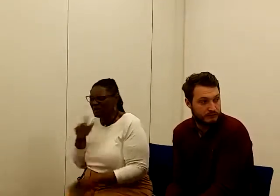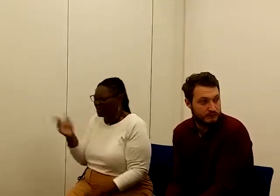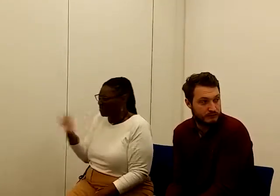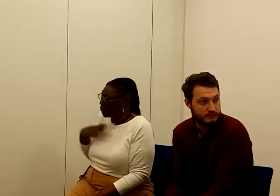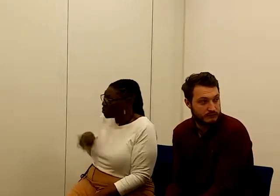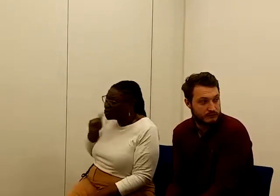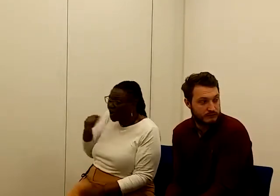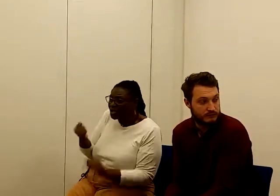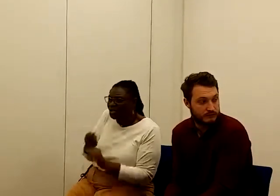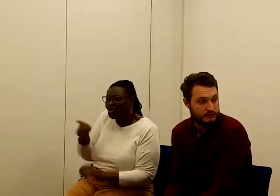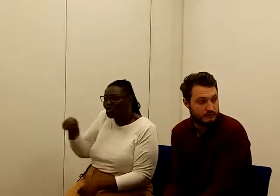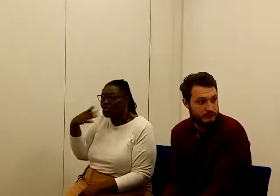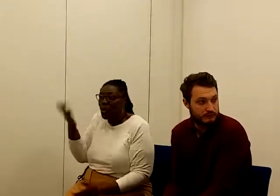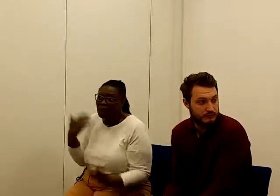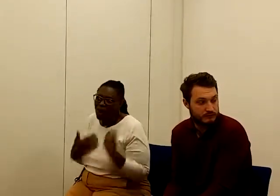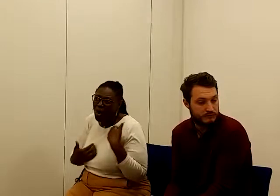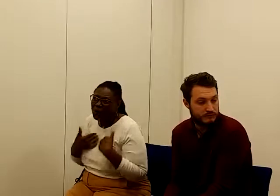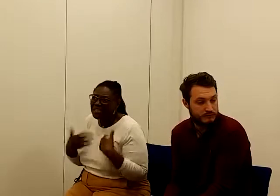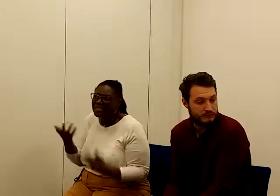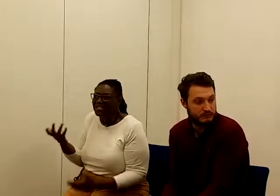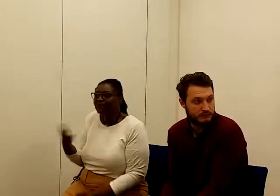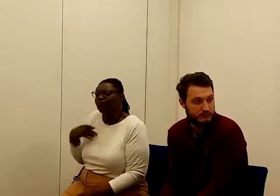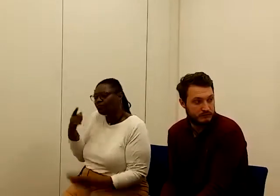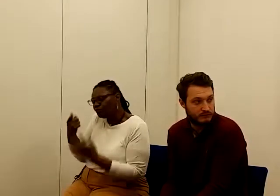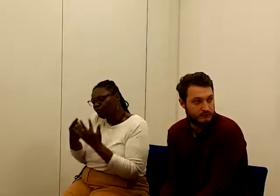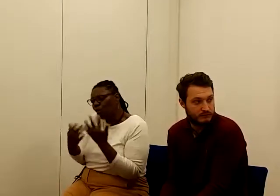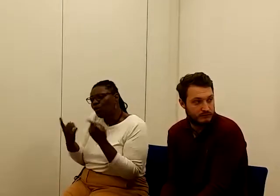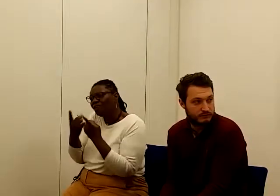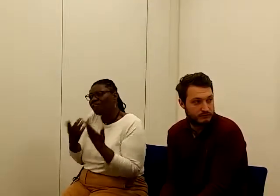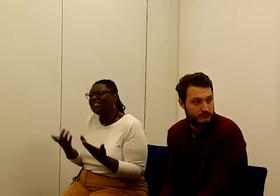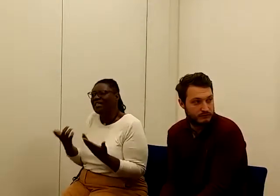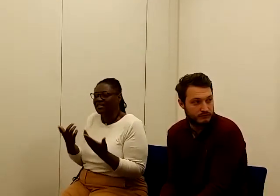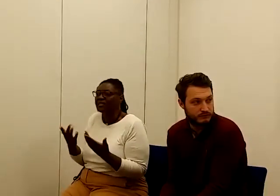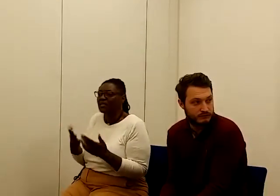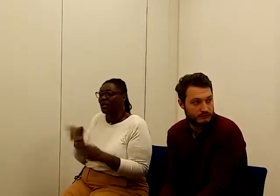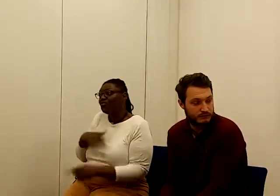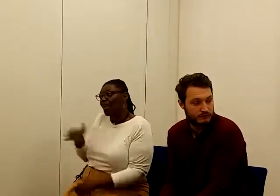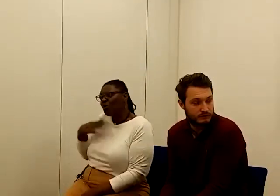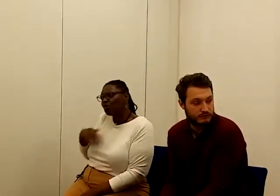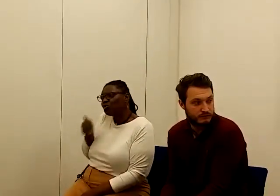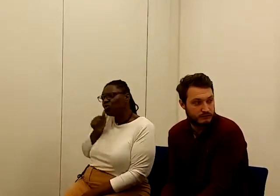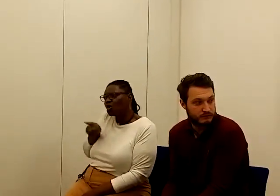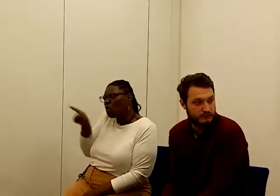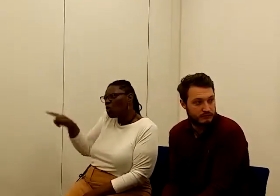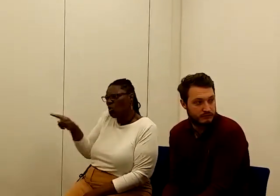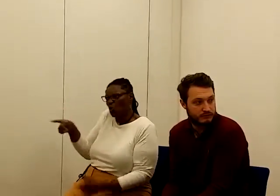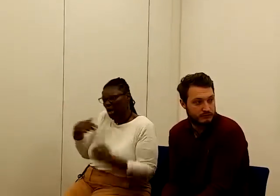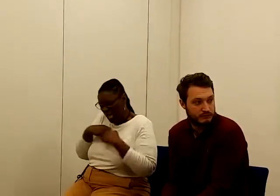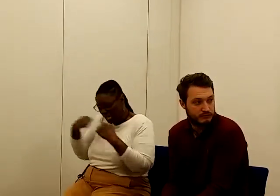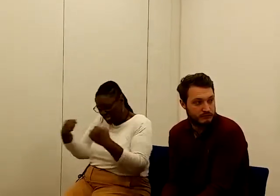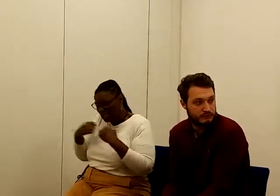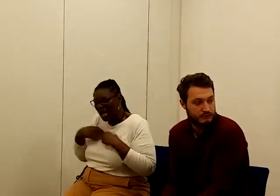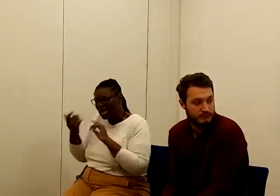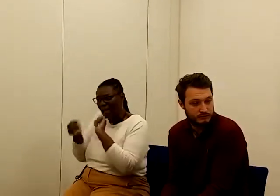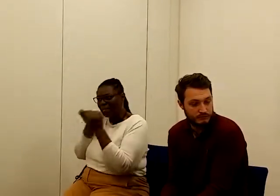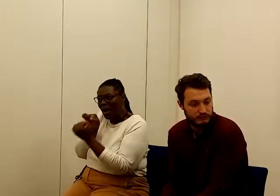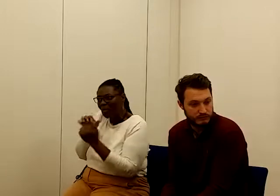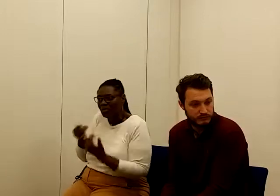like to do? Do you have any hobbies? All of this kind of thing. They're going to want to know you inside out and backwards. And with your